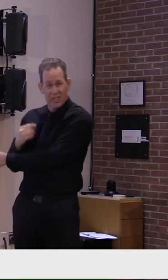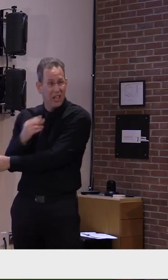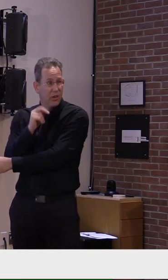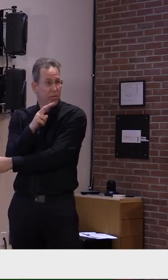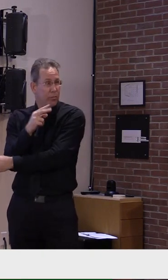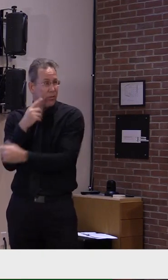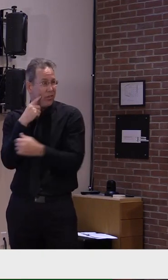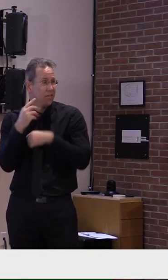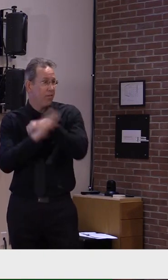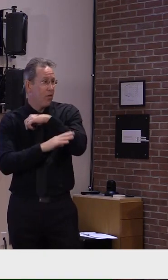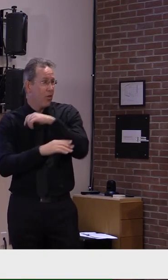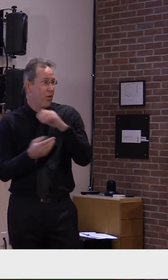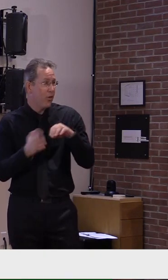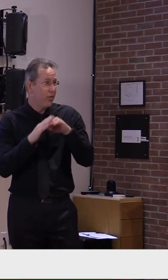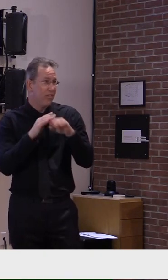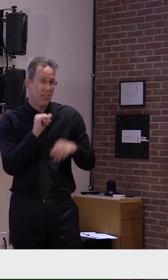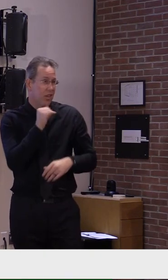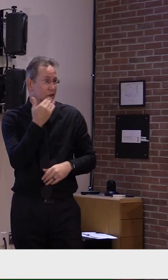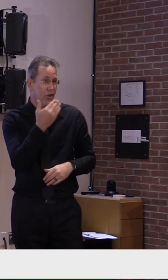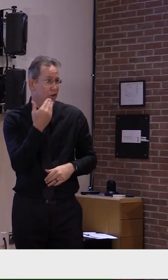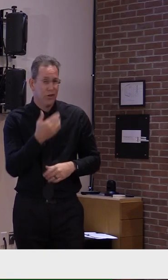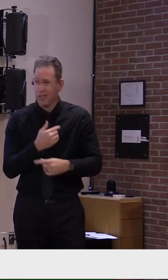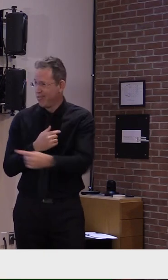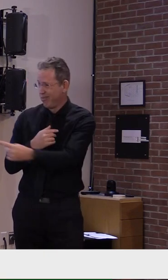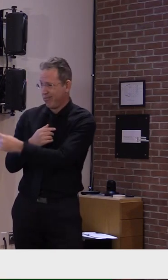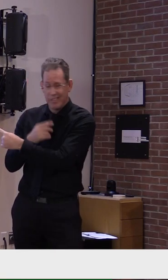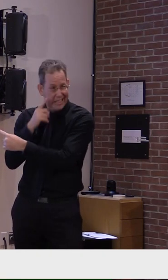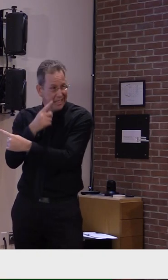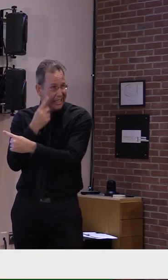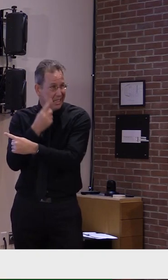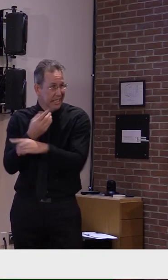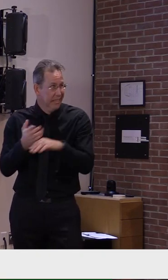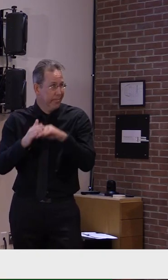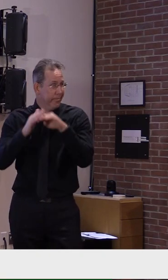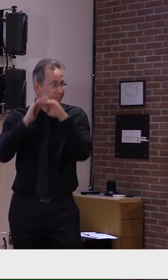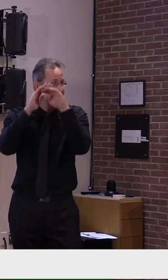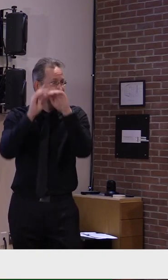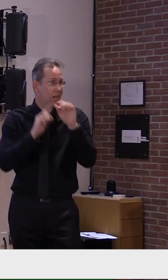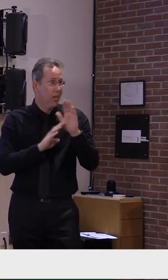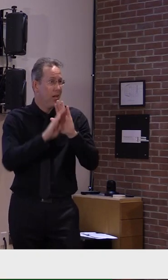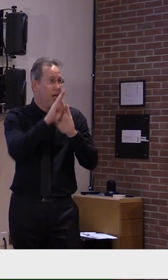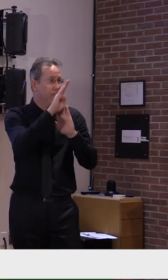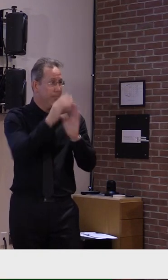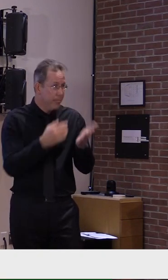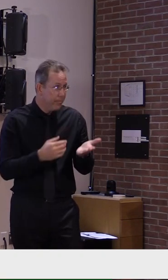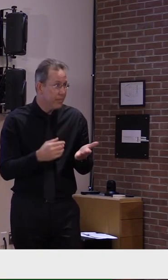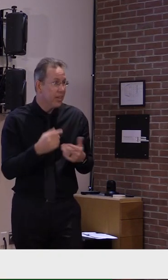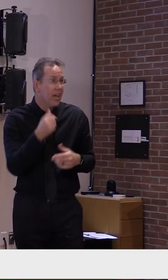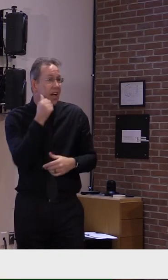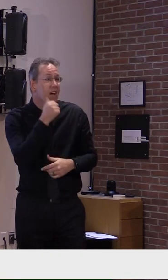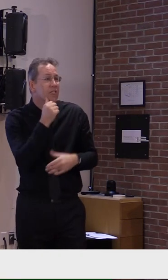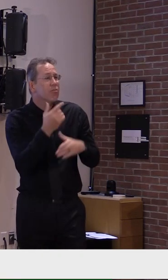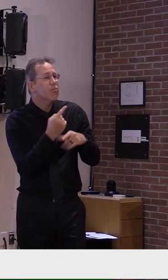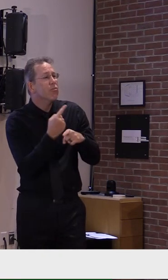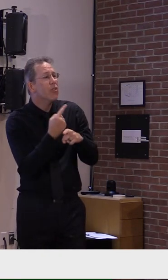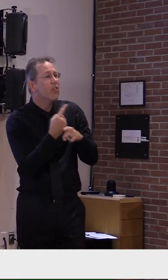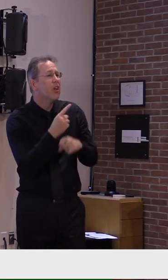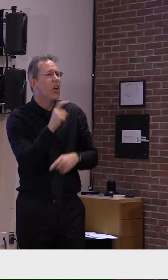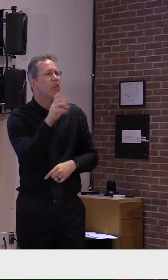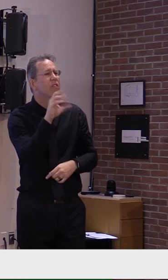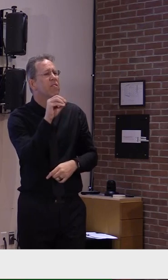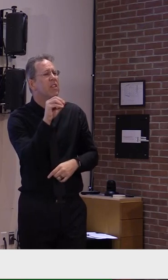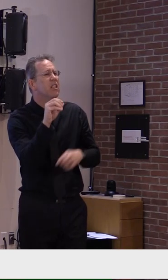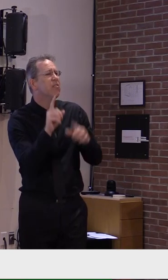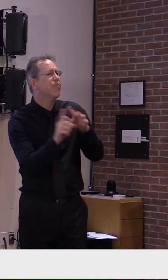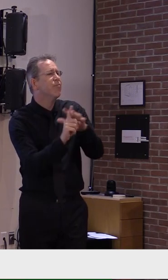We're now averaging just under 150,000 cases every day. Also, hospitalizations have continued